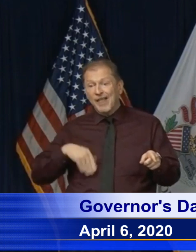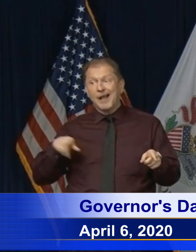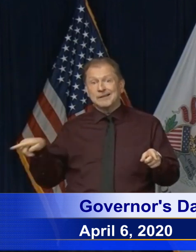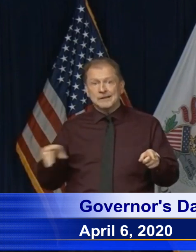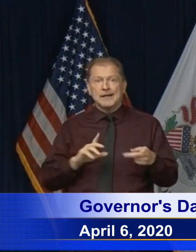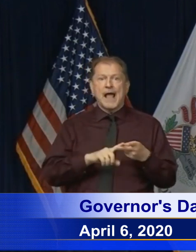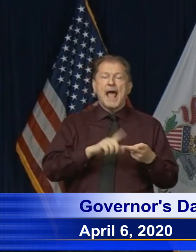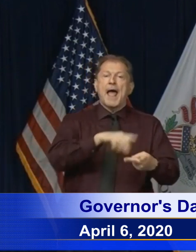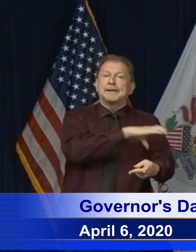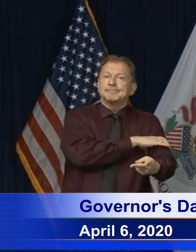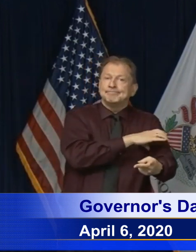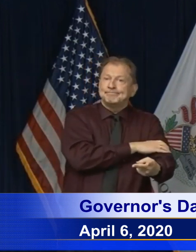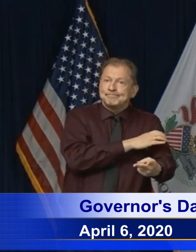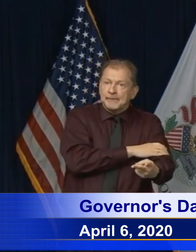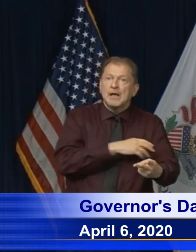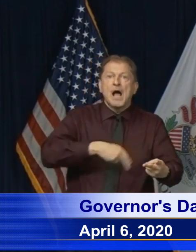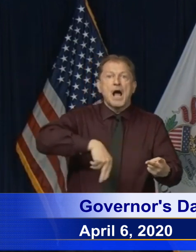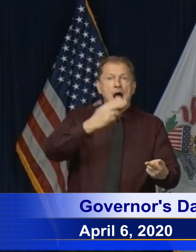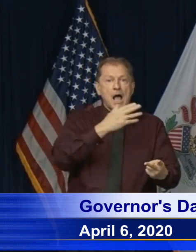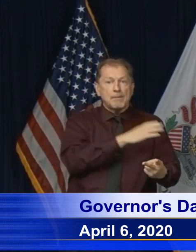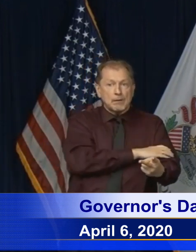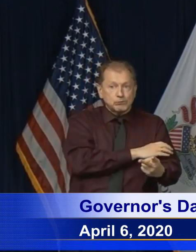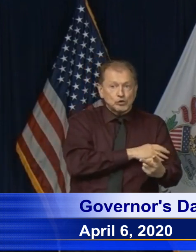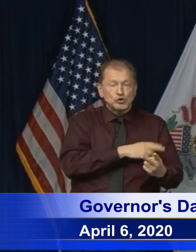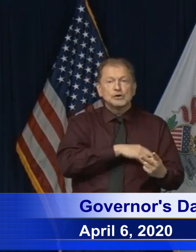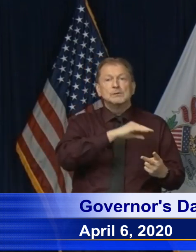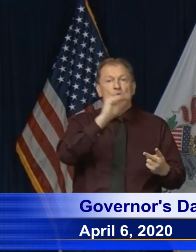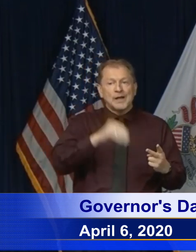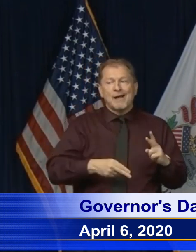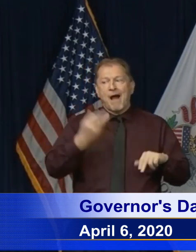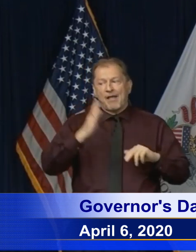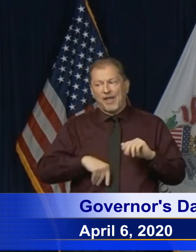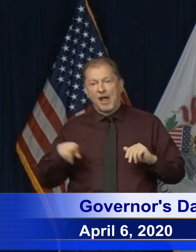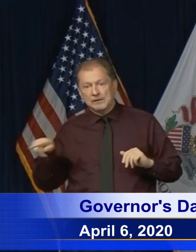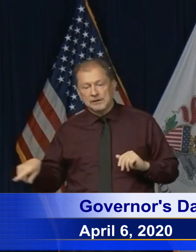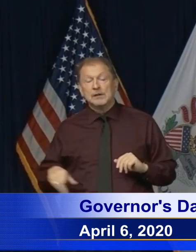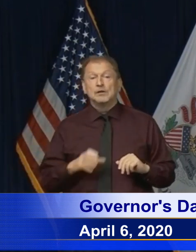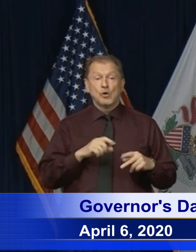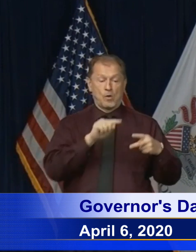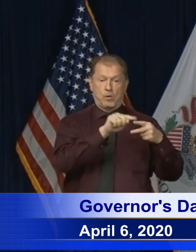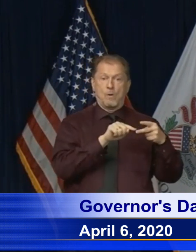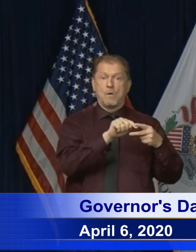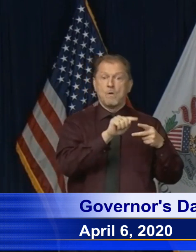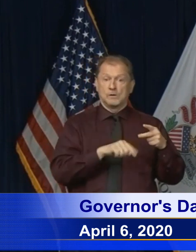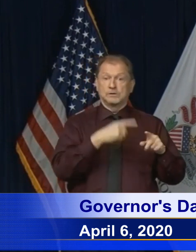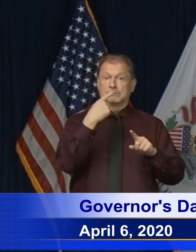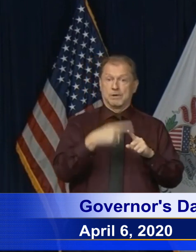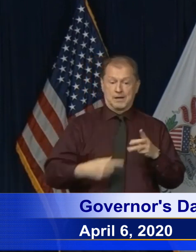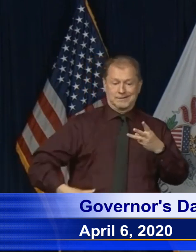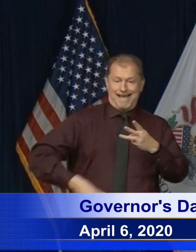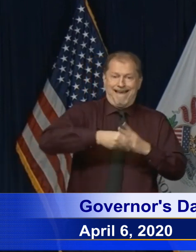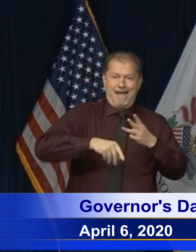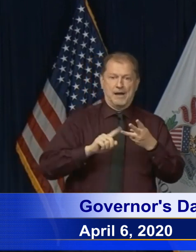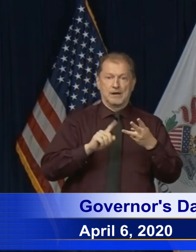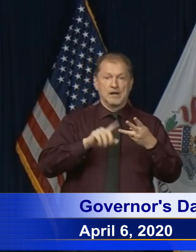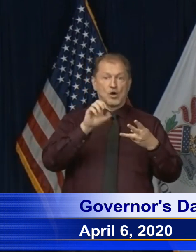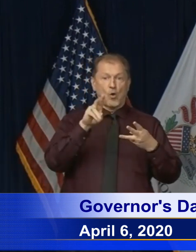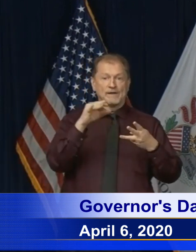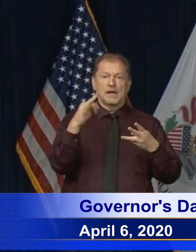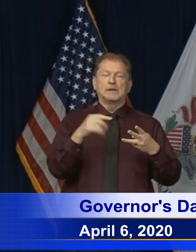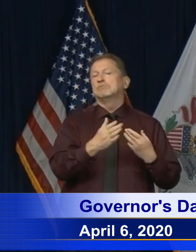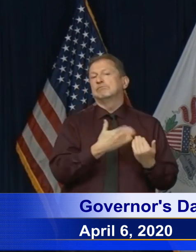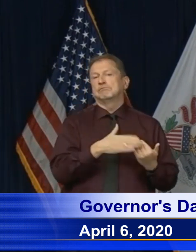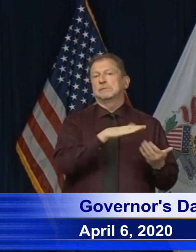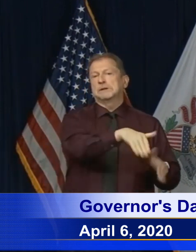comorbidities that can cause, um, you know, greater problems with, with COVID-19, um, together with the idea that